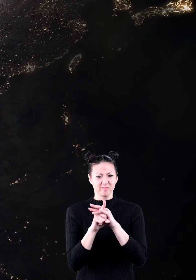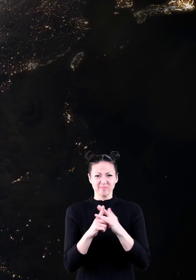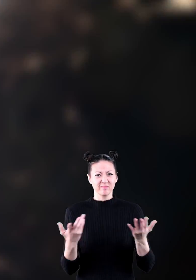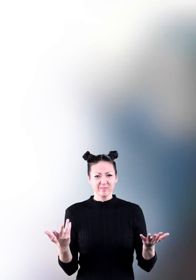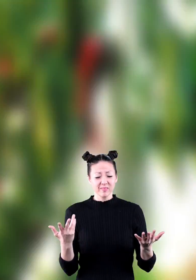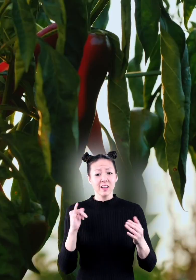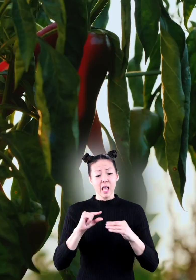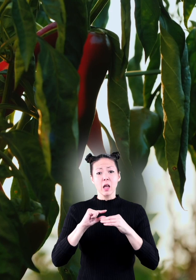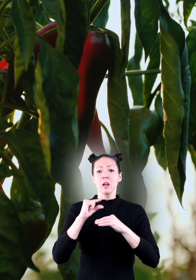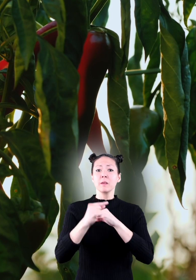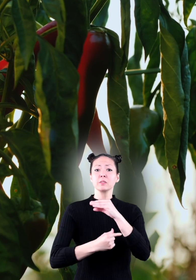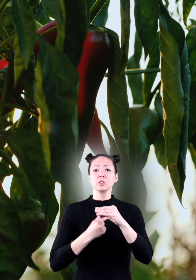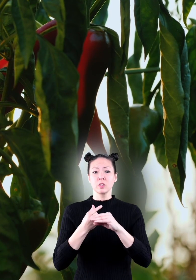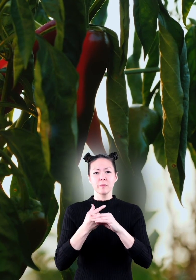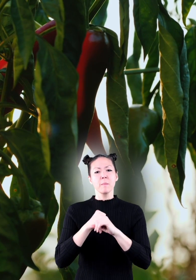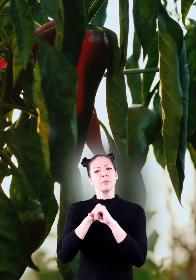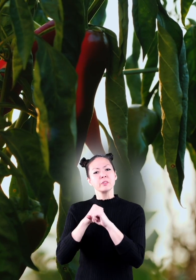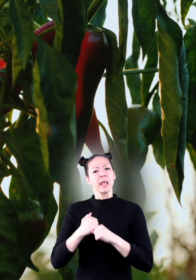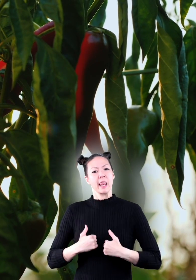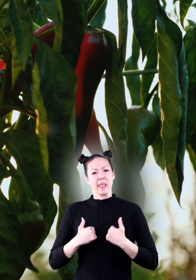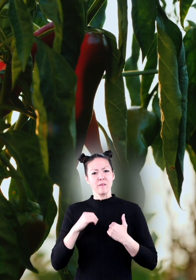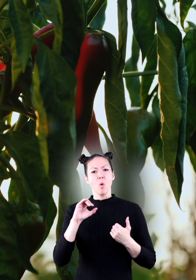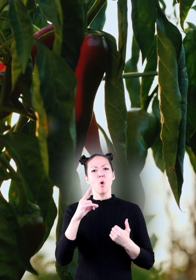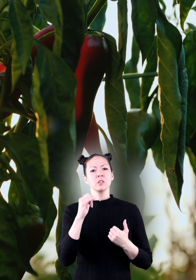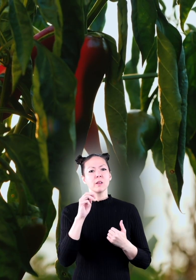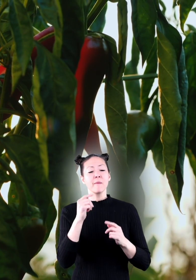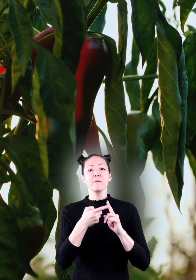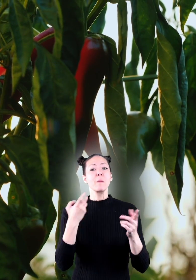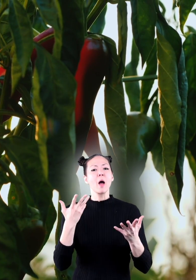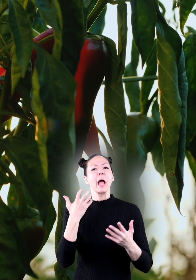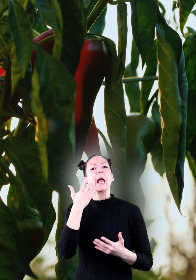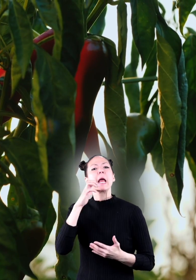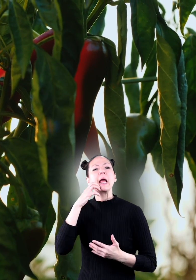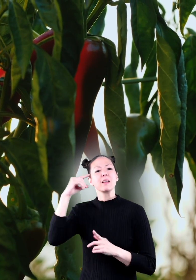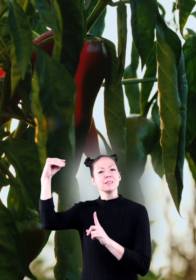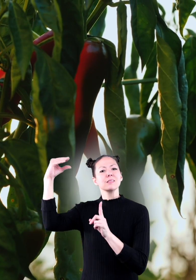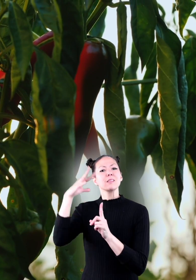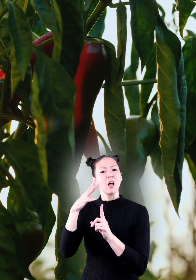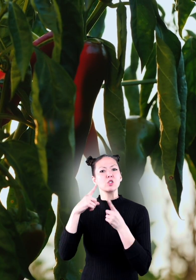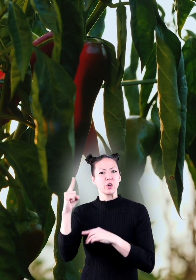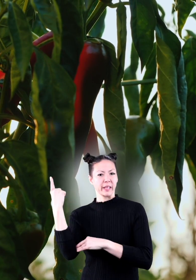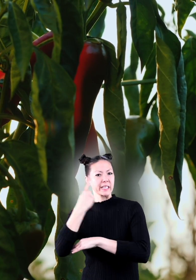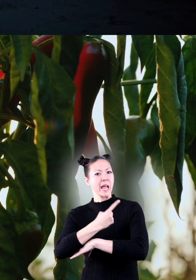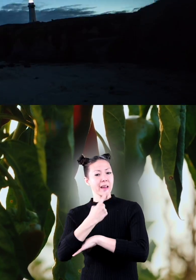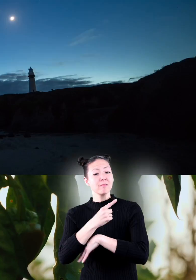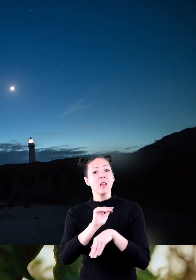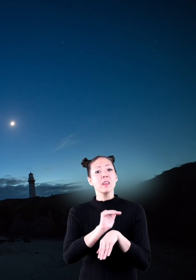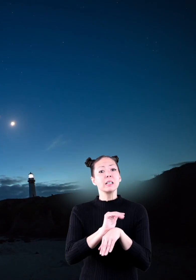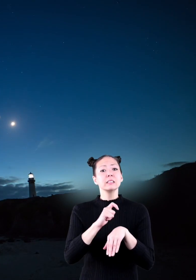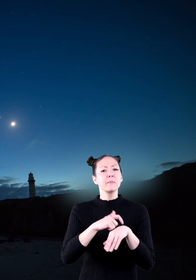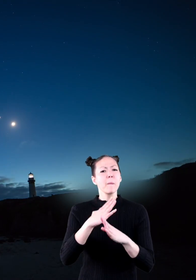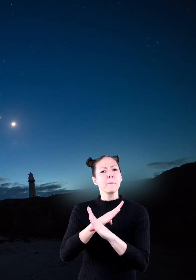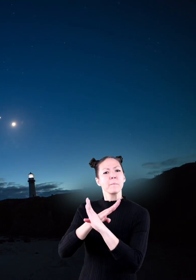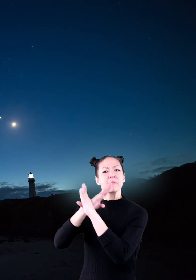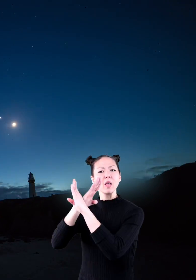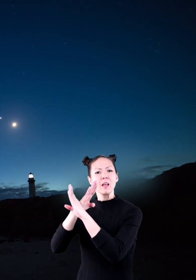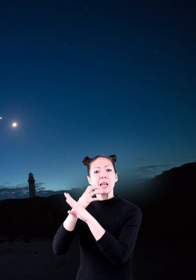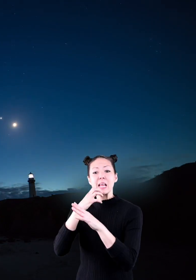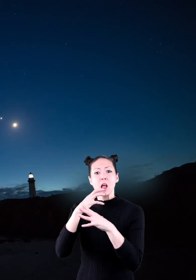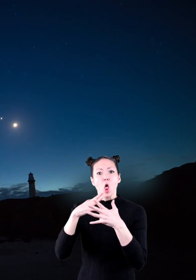The atmosphere protects living organisms from the heat of the sun during the day, and at night it prevents most of the heat from